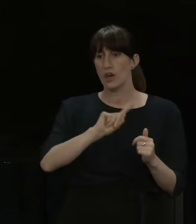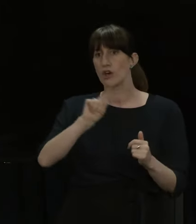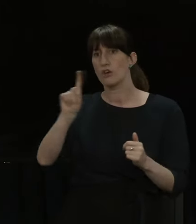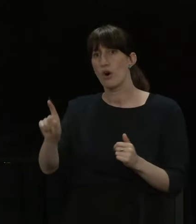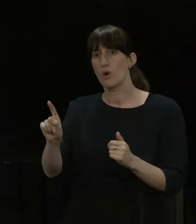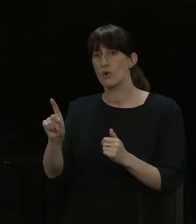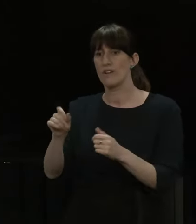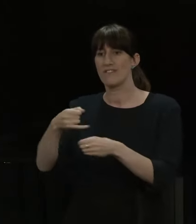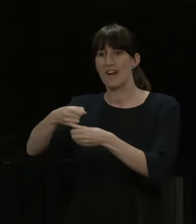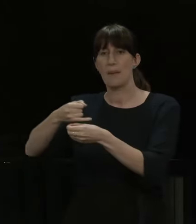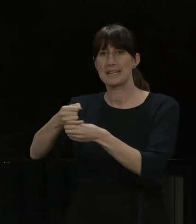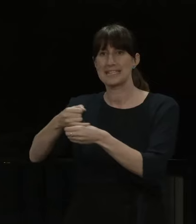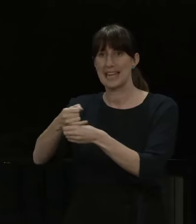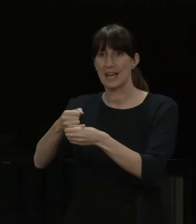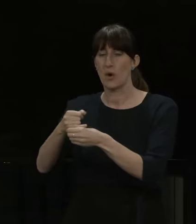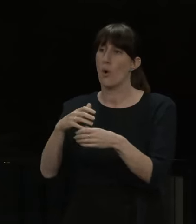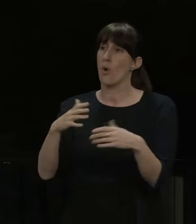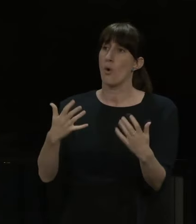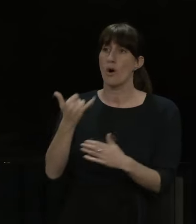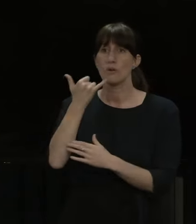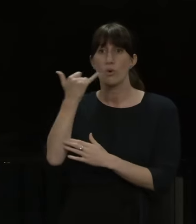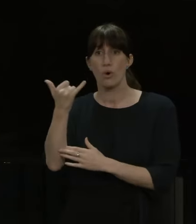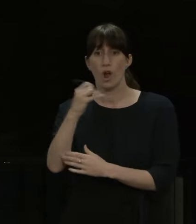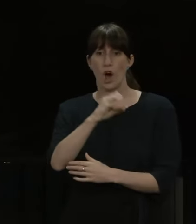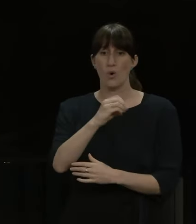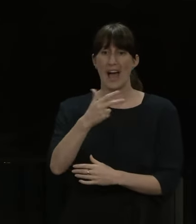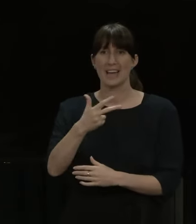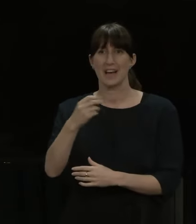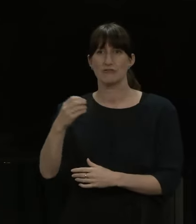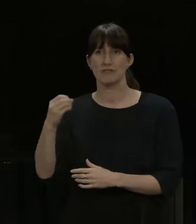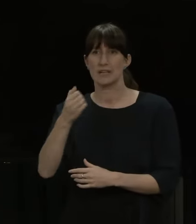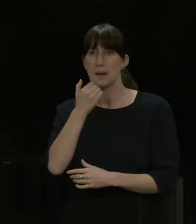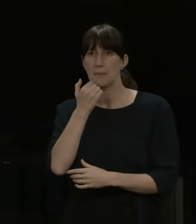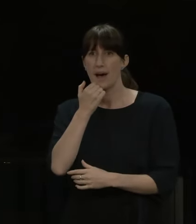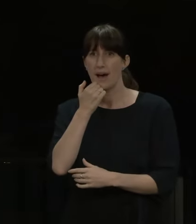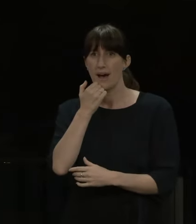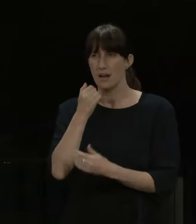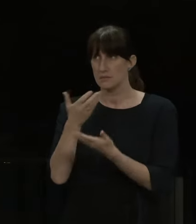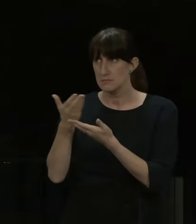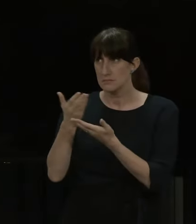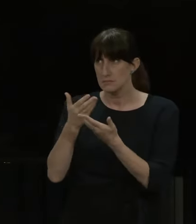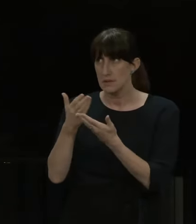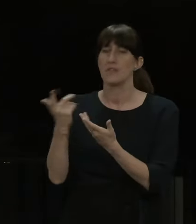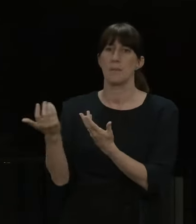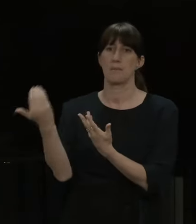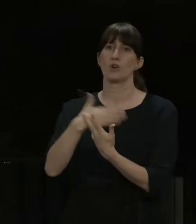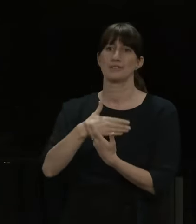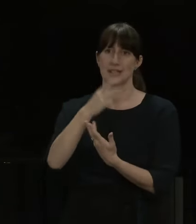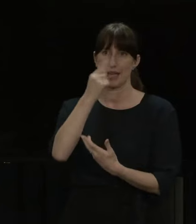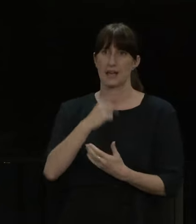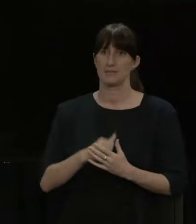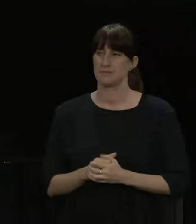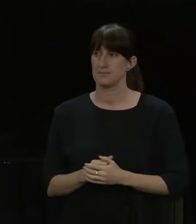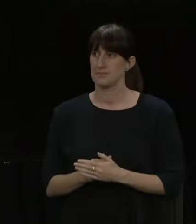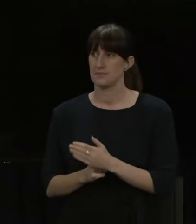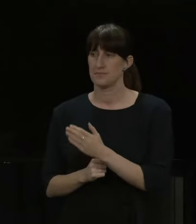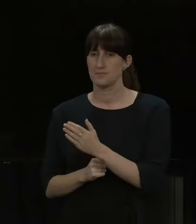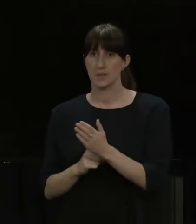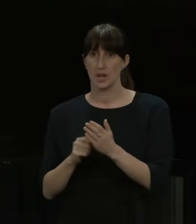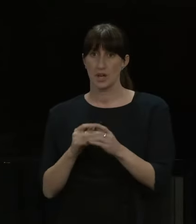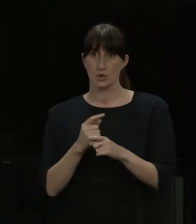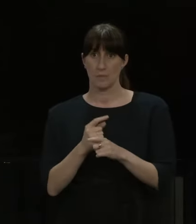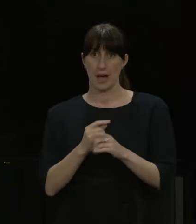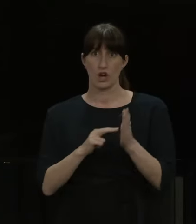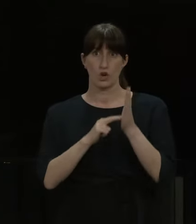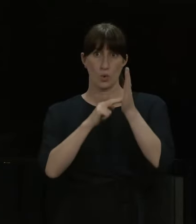contact the 800 number, talk through the process and have one posted out to them. On Northland, Northern DHB is